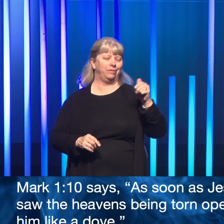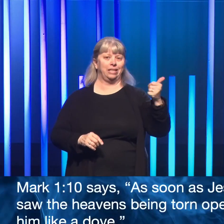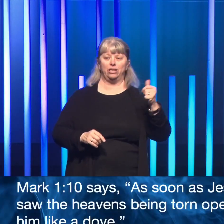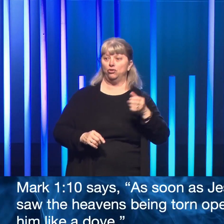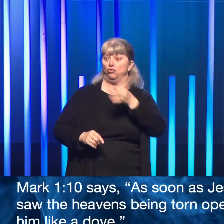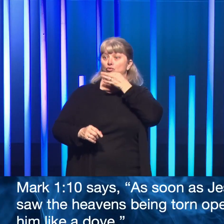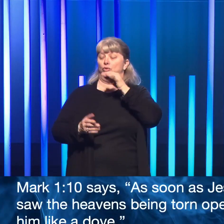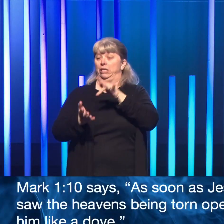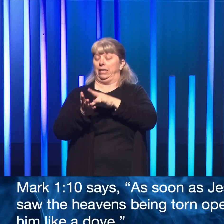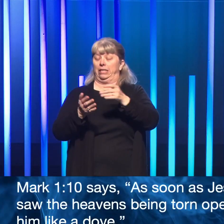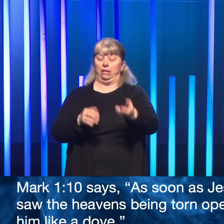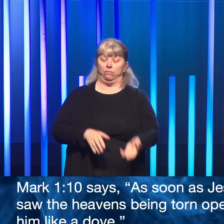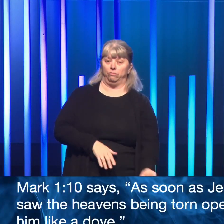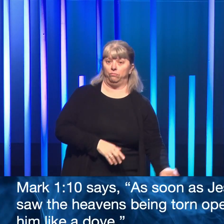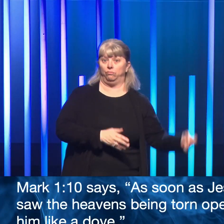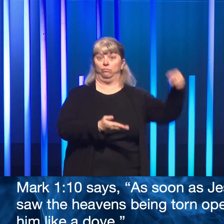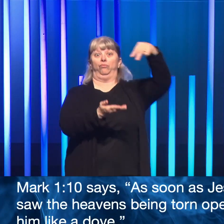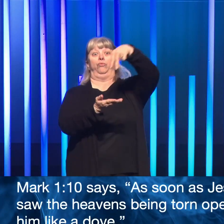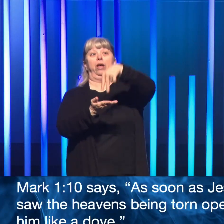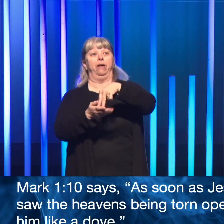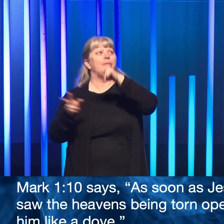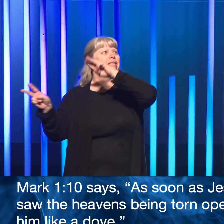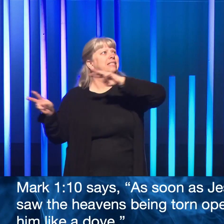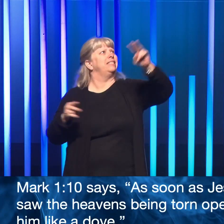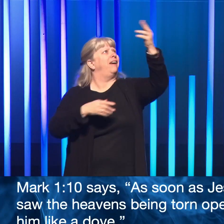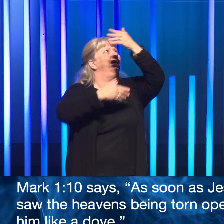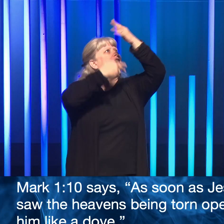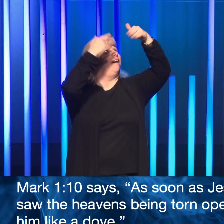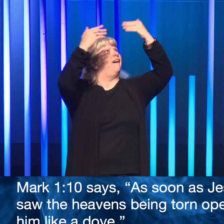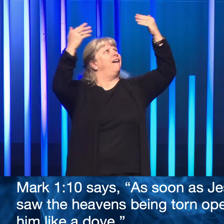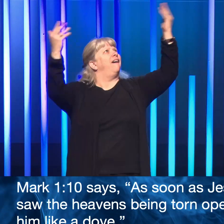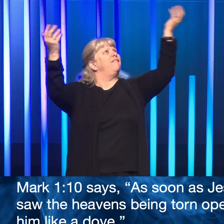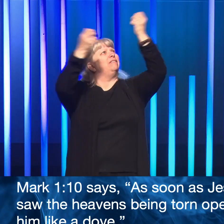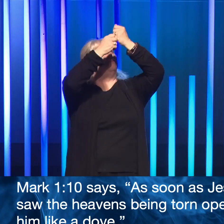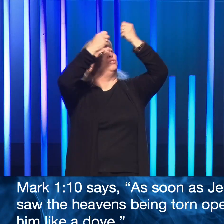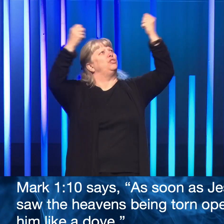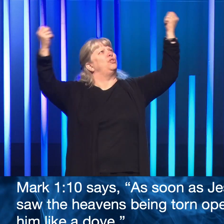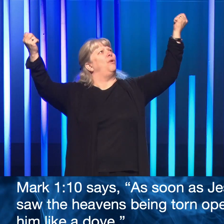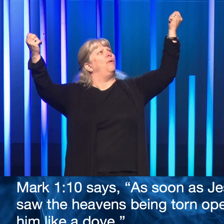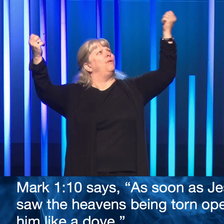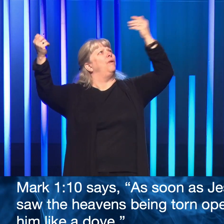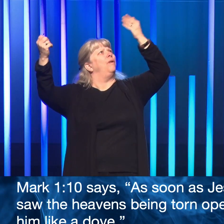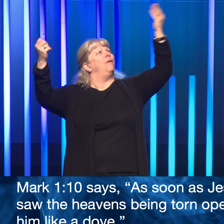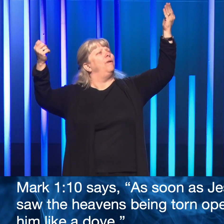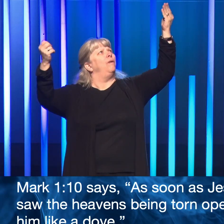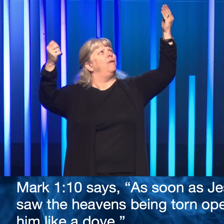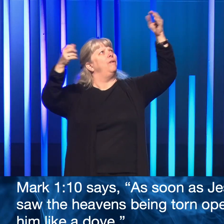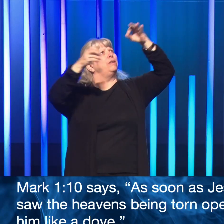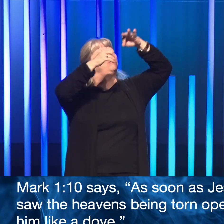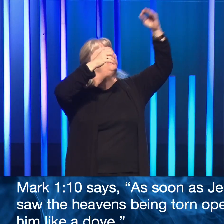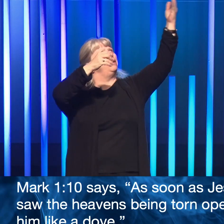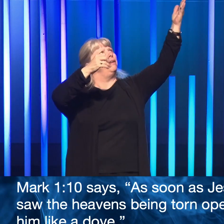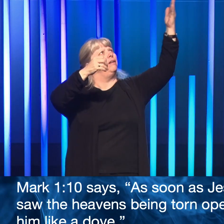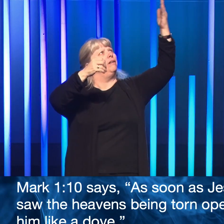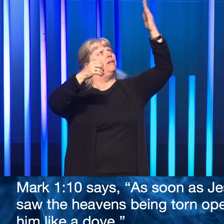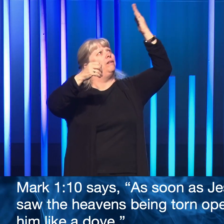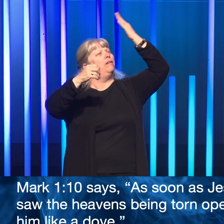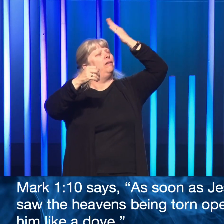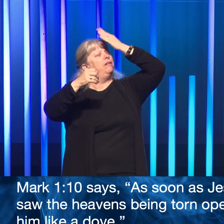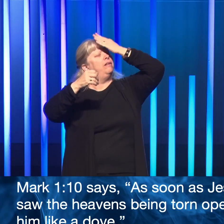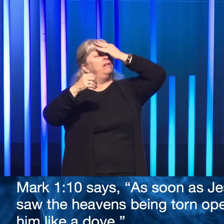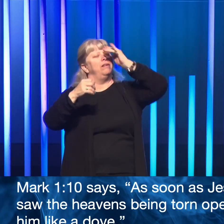as Jesus came up out of the water, he saw the heavens being torn open and the Spirit descending on him like a dove.